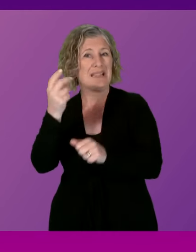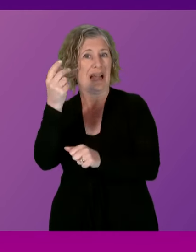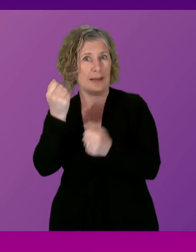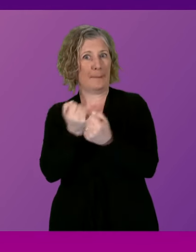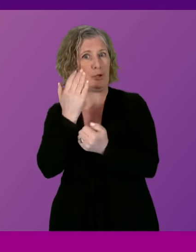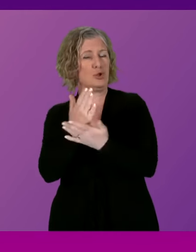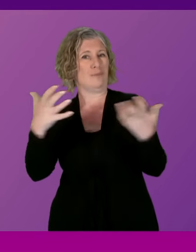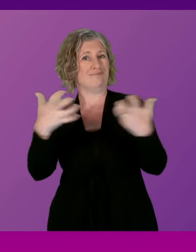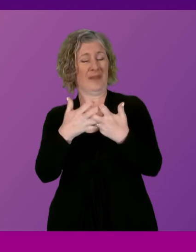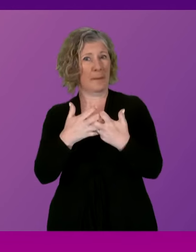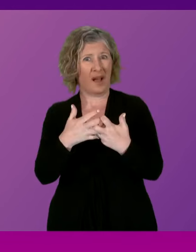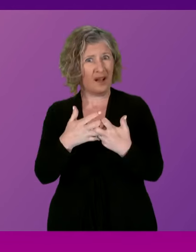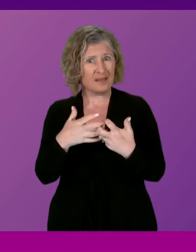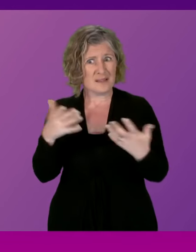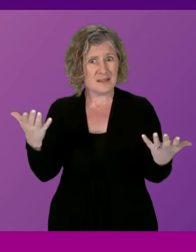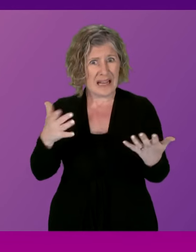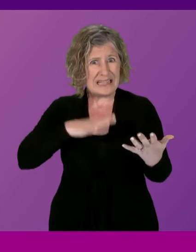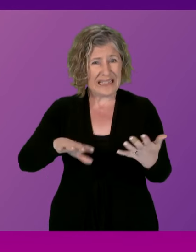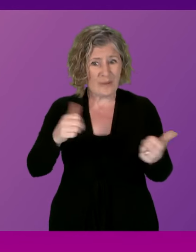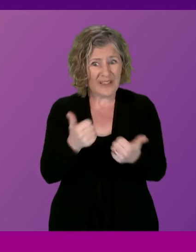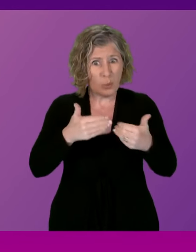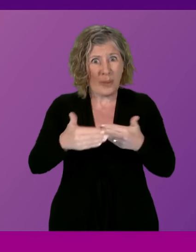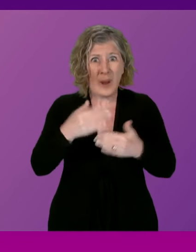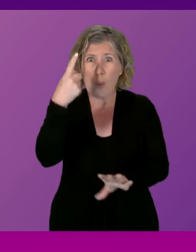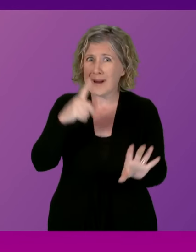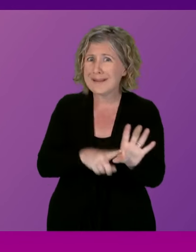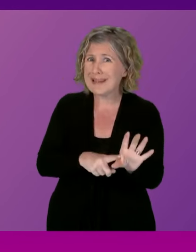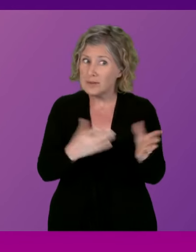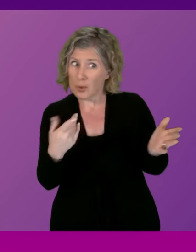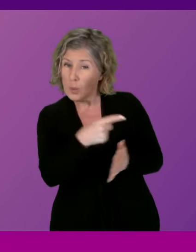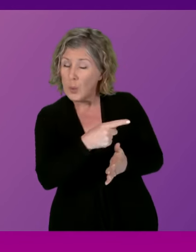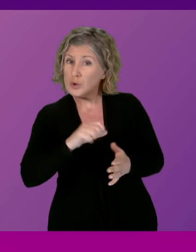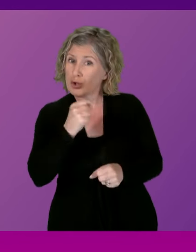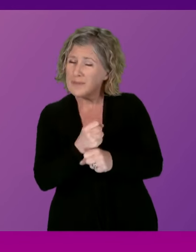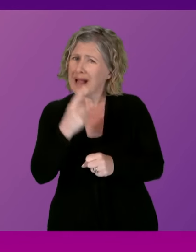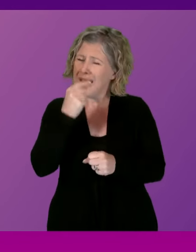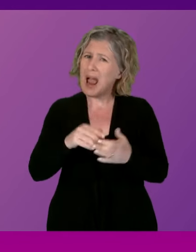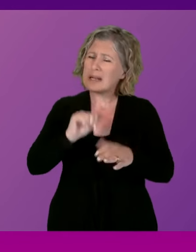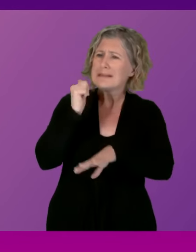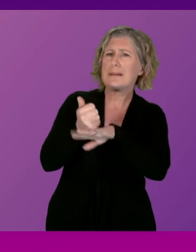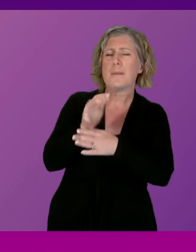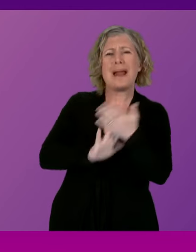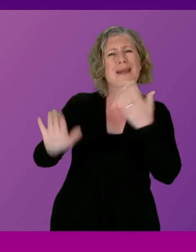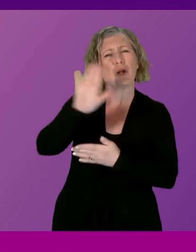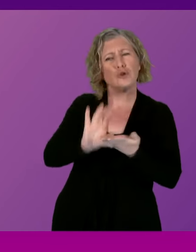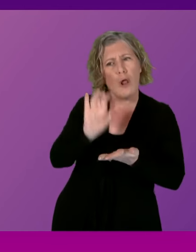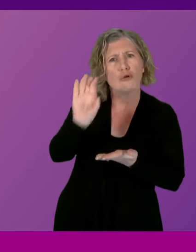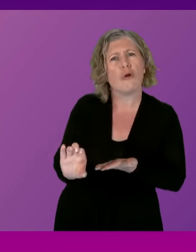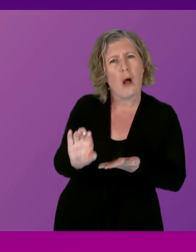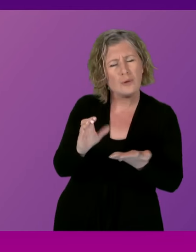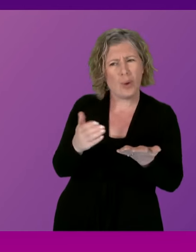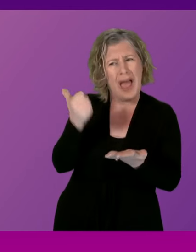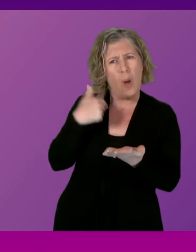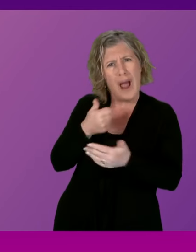challenges, will the First Minister look into a national grant scheme on what else can be done to help the taxi